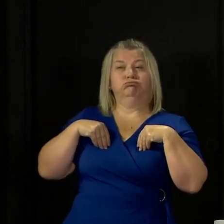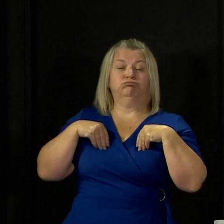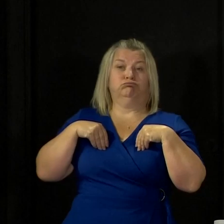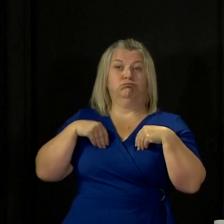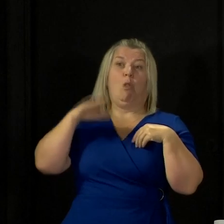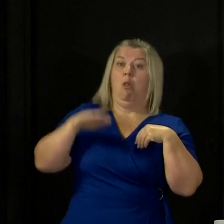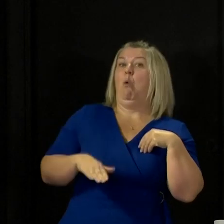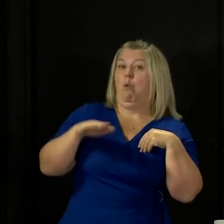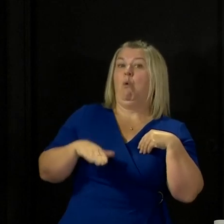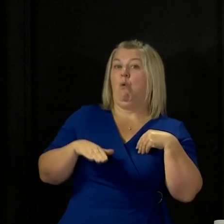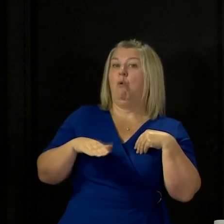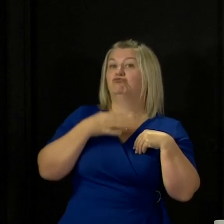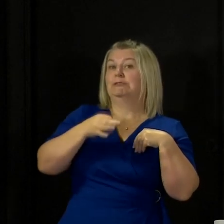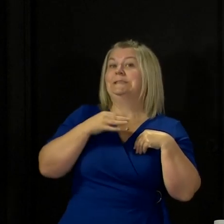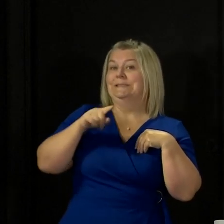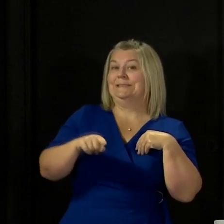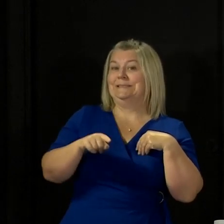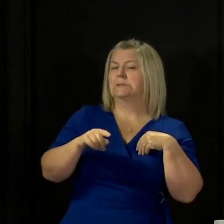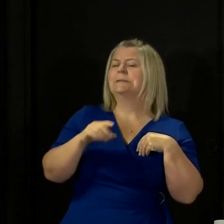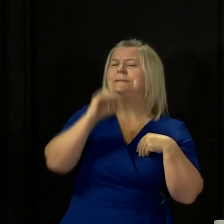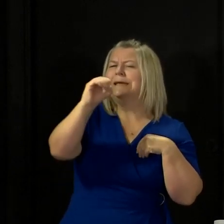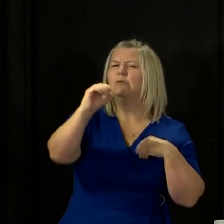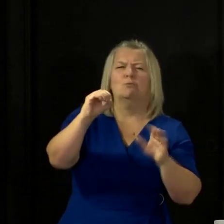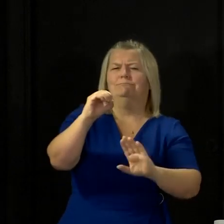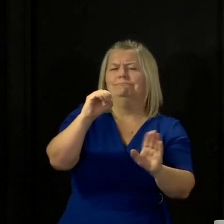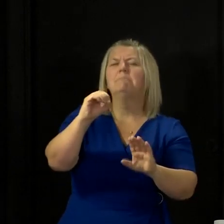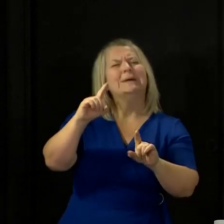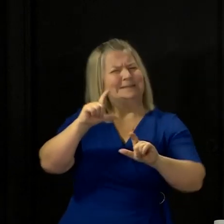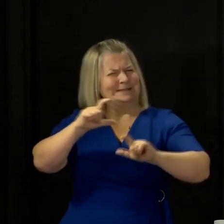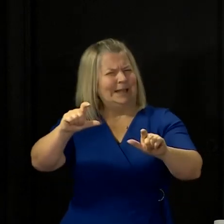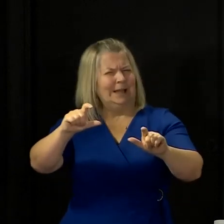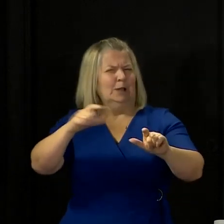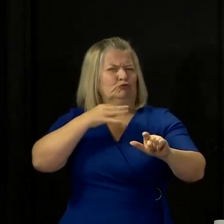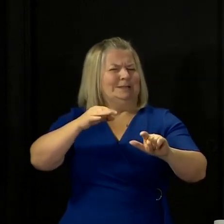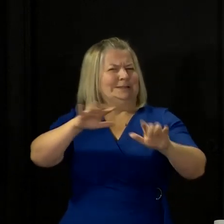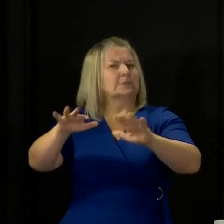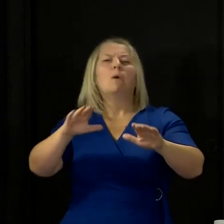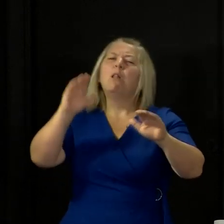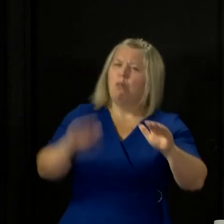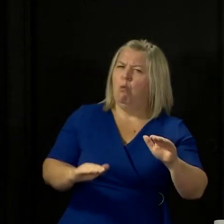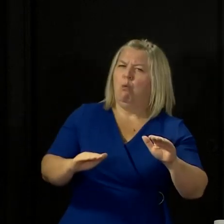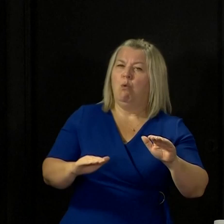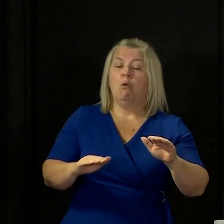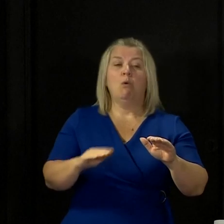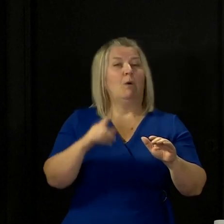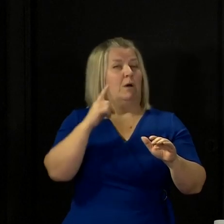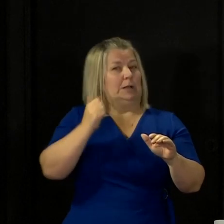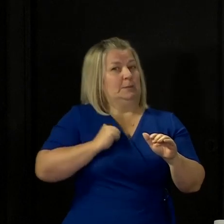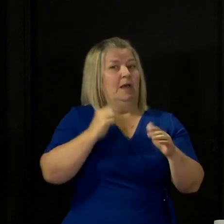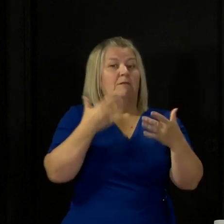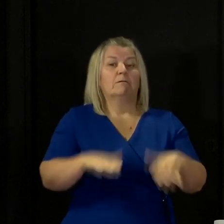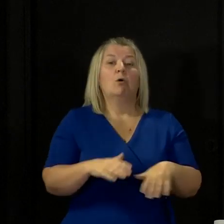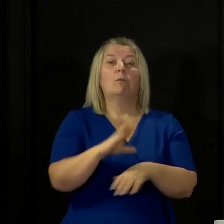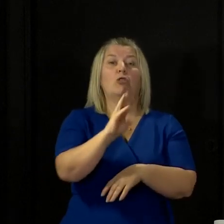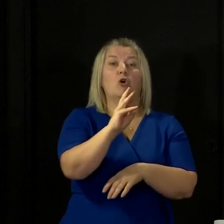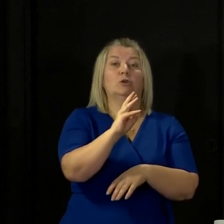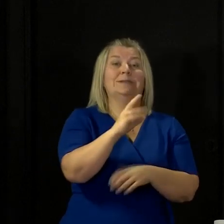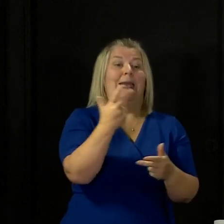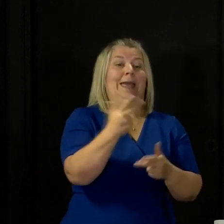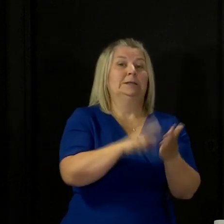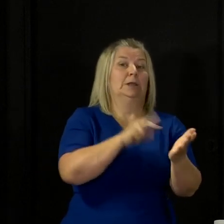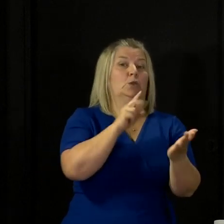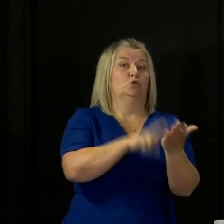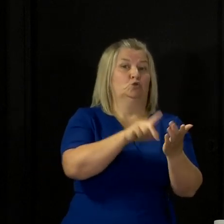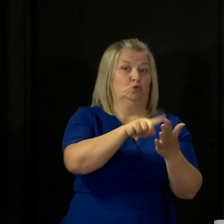lower than it is indoors. And so we're currently expecting that from Thursday the 18th of June, anybody who is shielding, unless